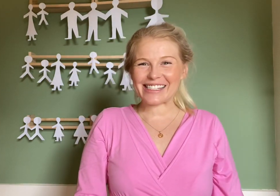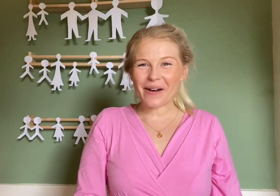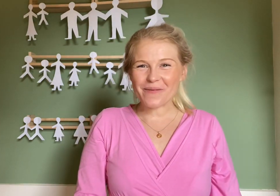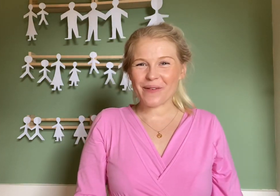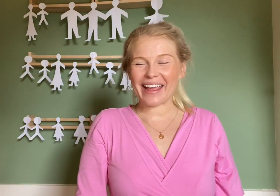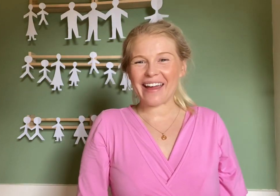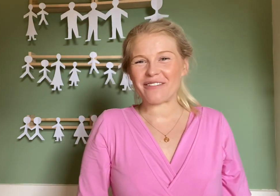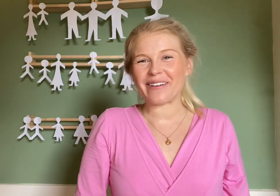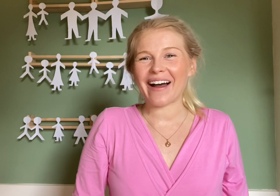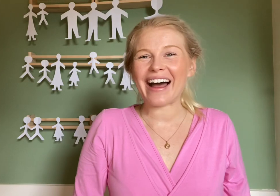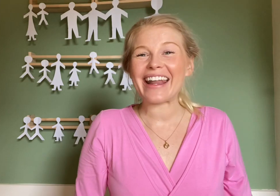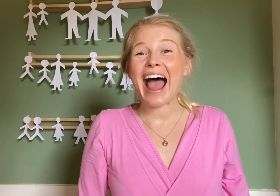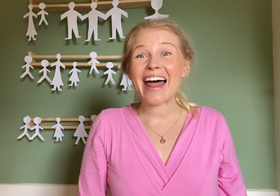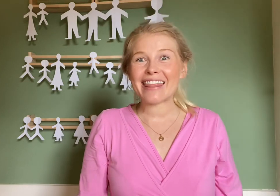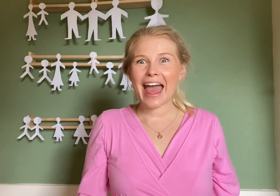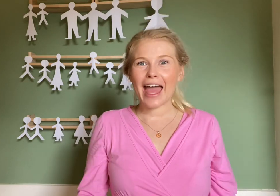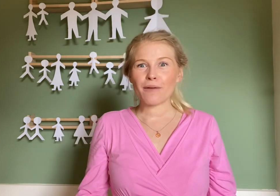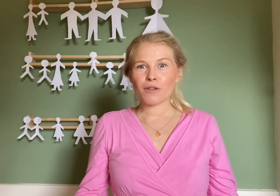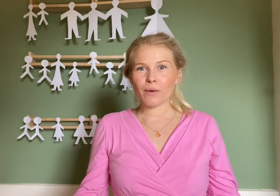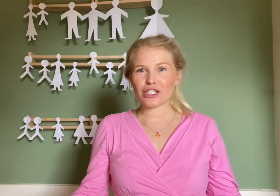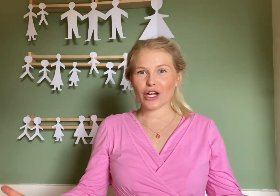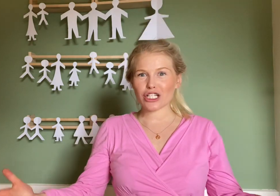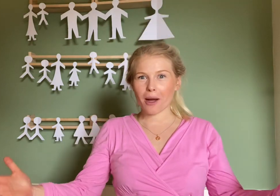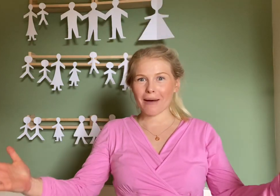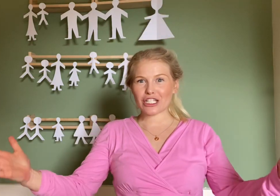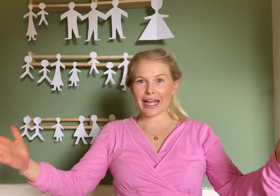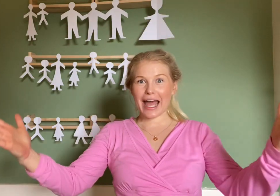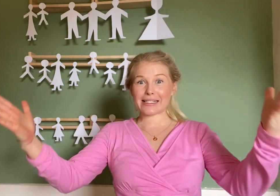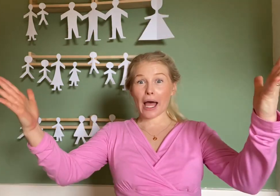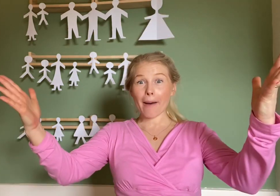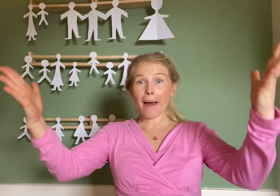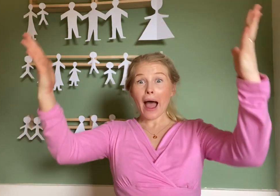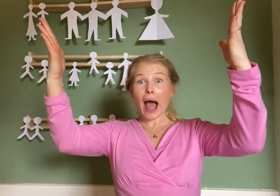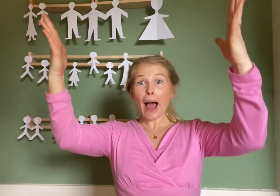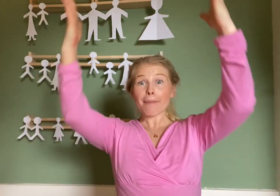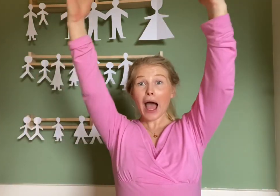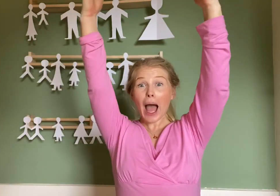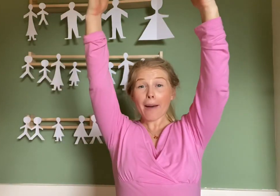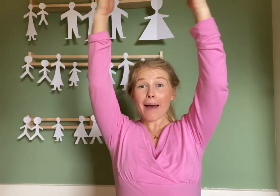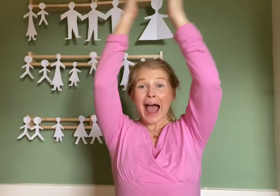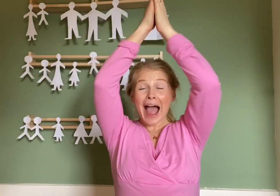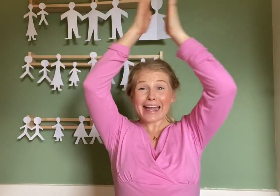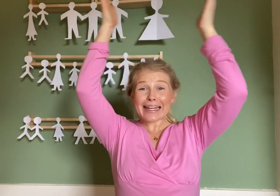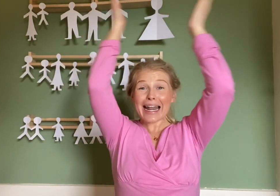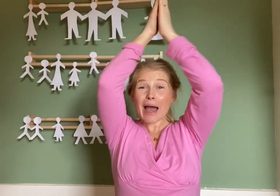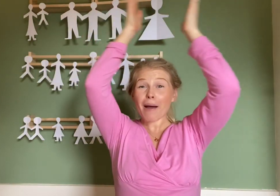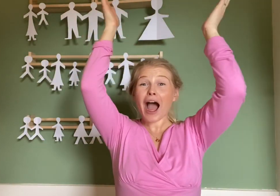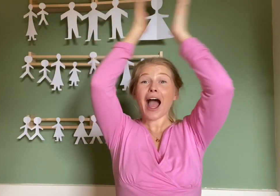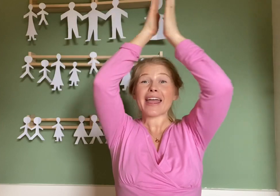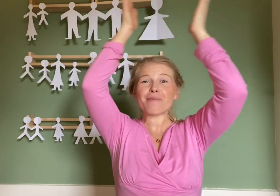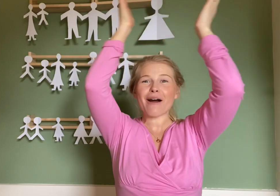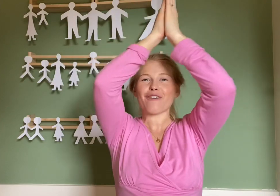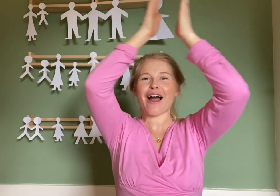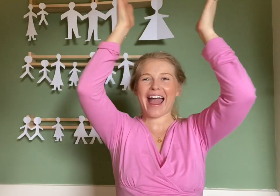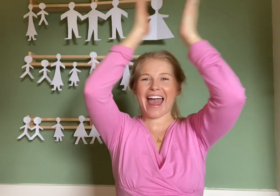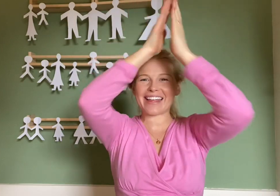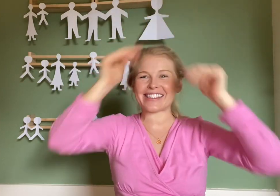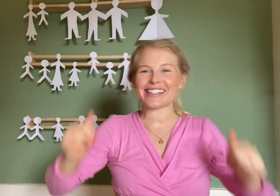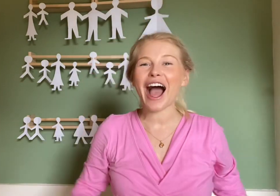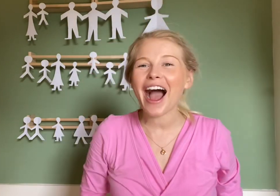Stomping everyone! And then we stretch our magic hands up, up, up and clap high above our heads as high